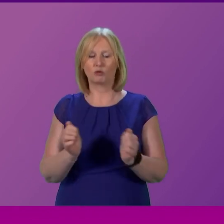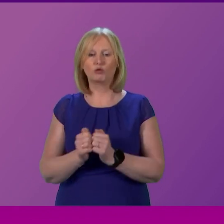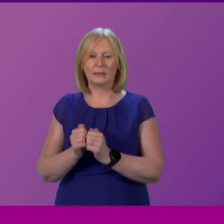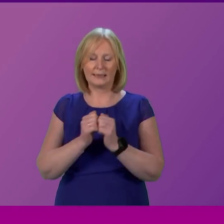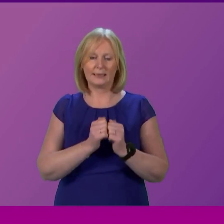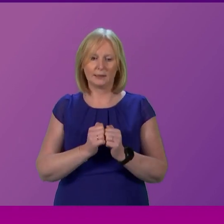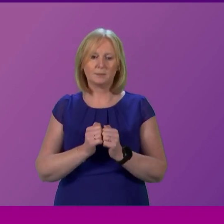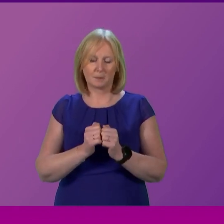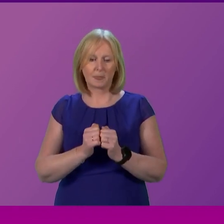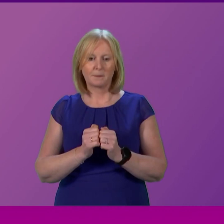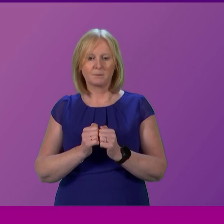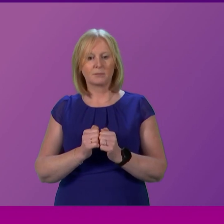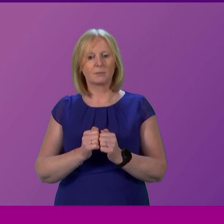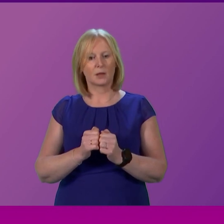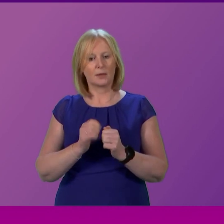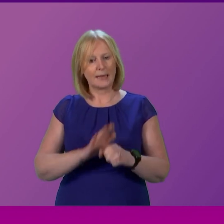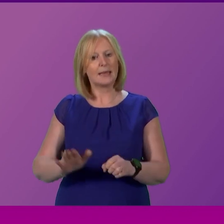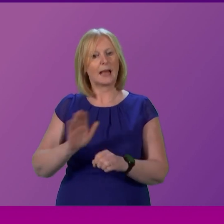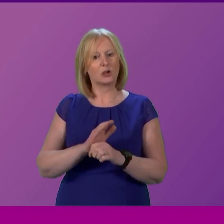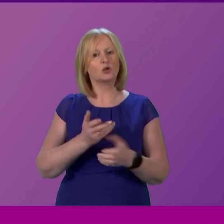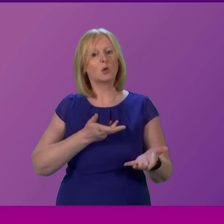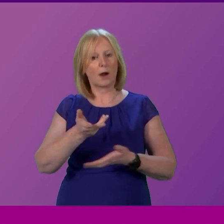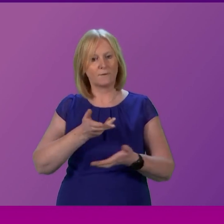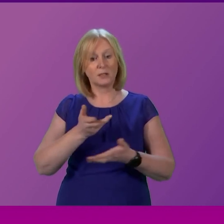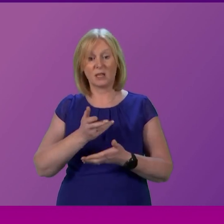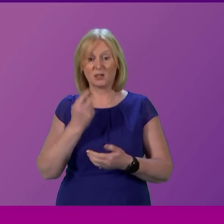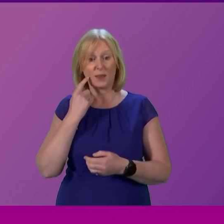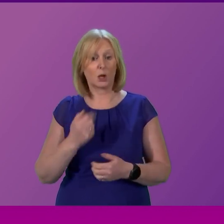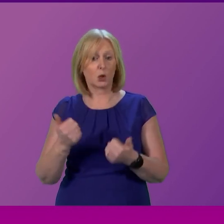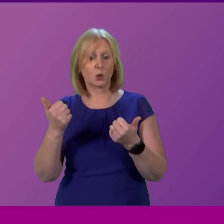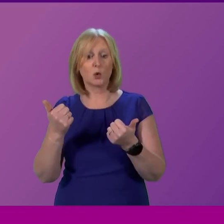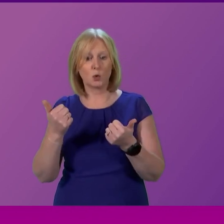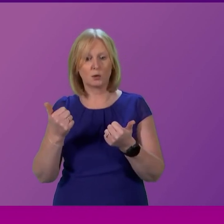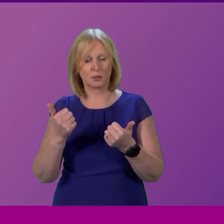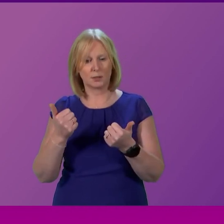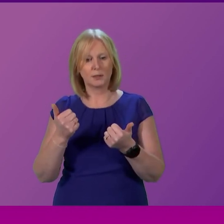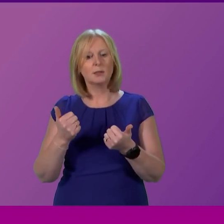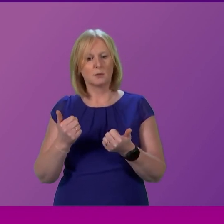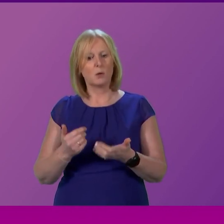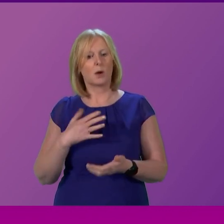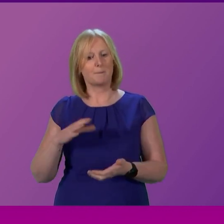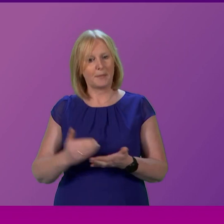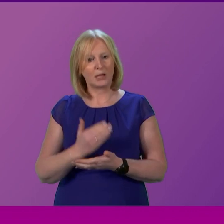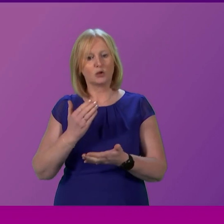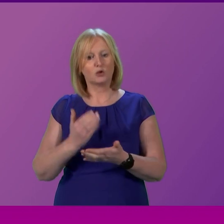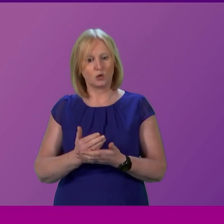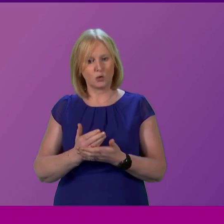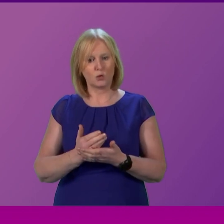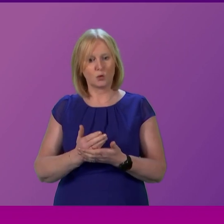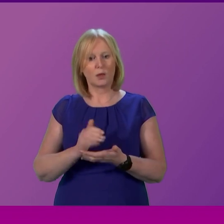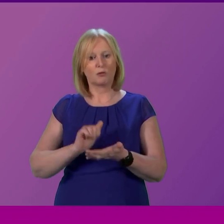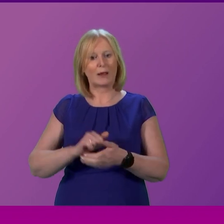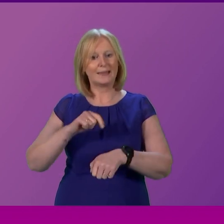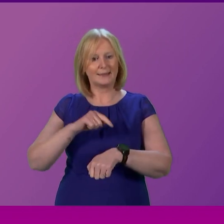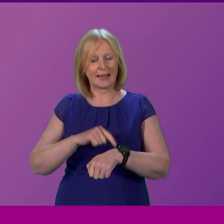with that premise and I think the idea of a national conversation is a good one let's just make sure we're doing it in such a way and at such a time that it